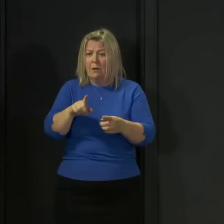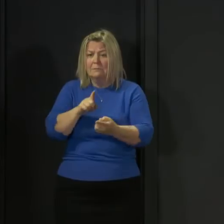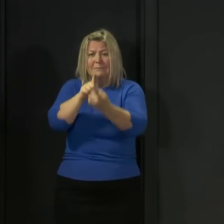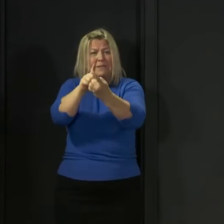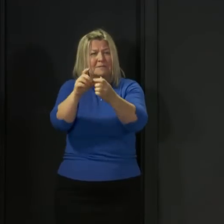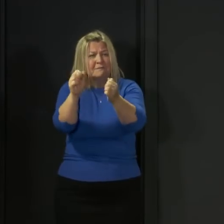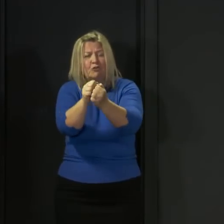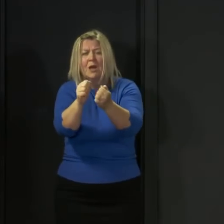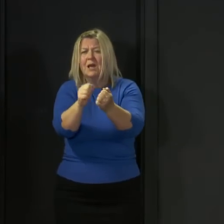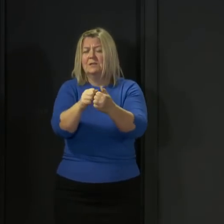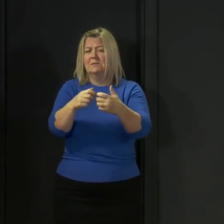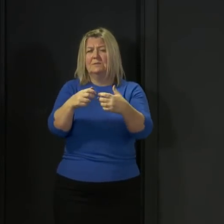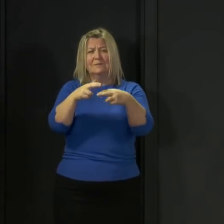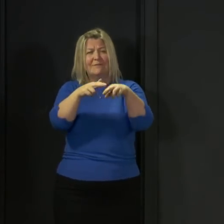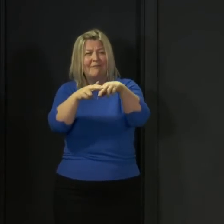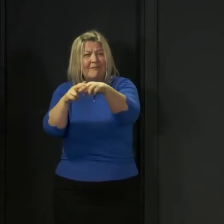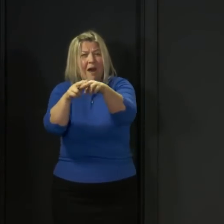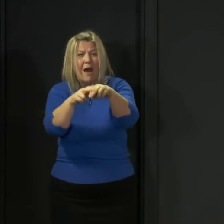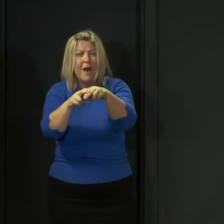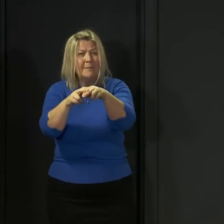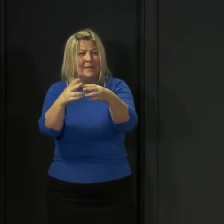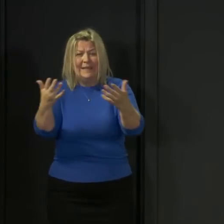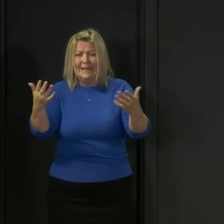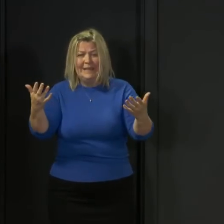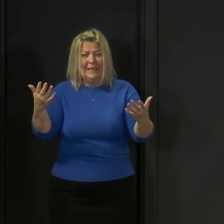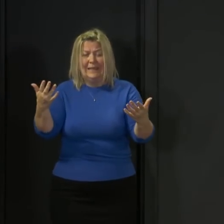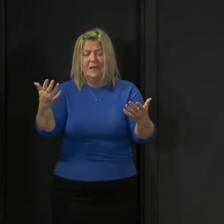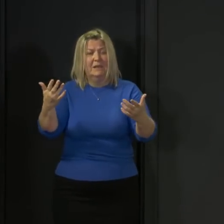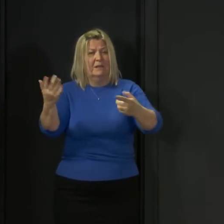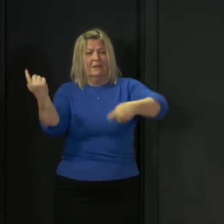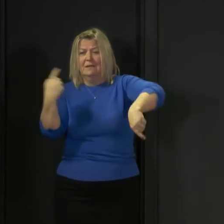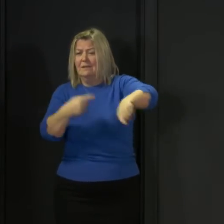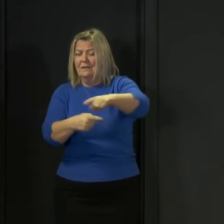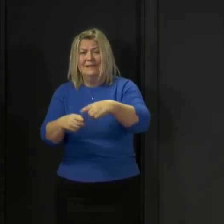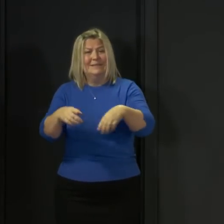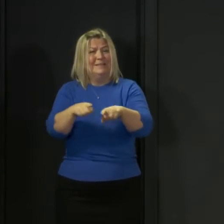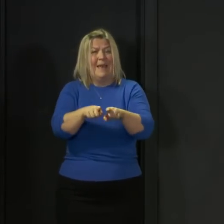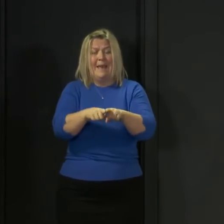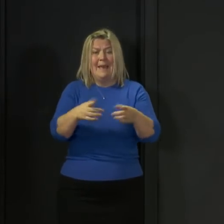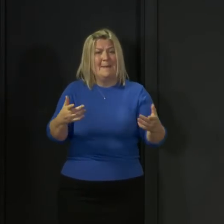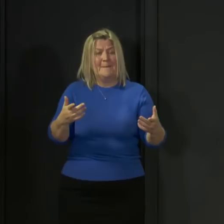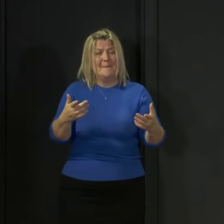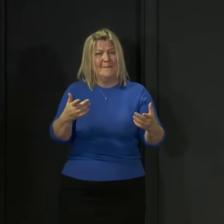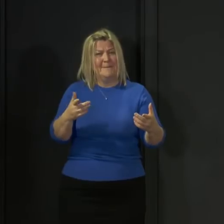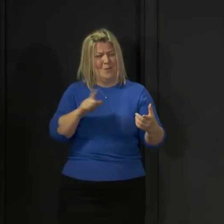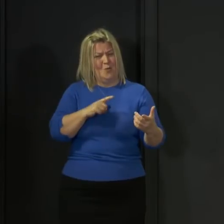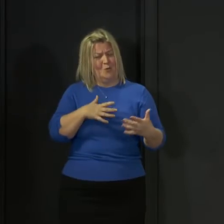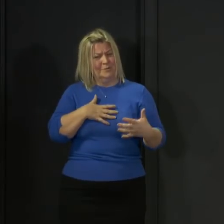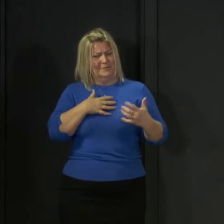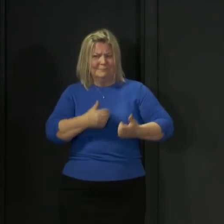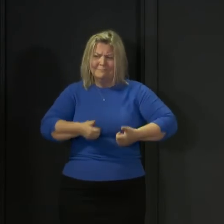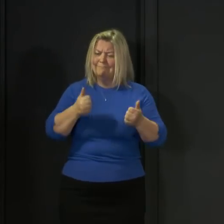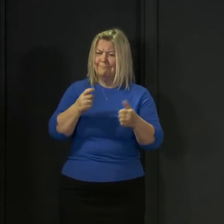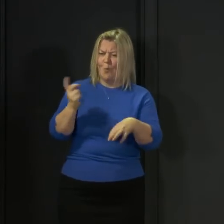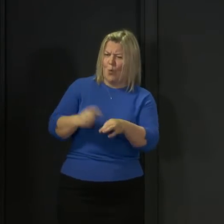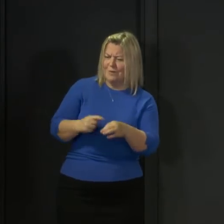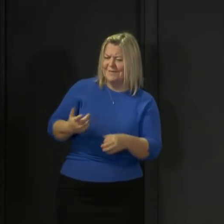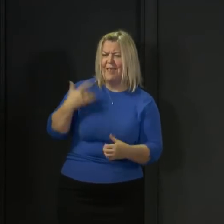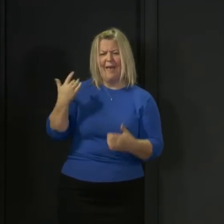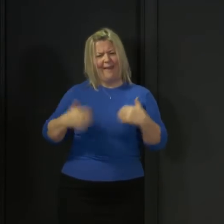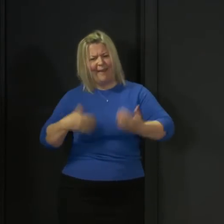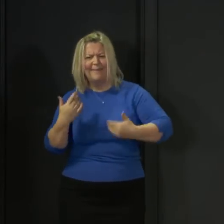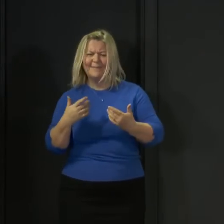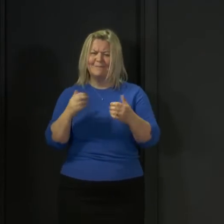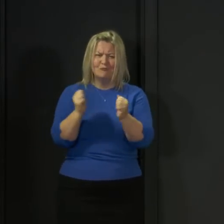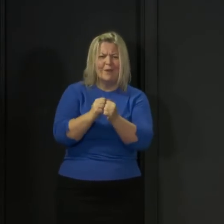that for so many of us, all of us, are part of what gives us the quality of life we value so much. So it's a very, very difficult time.